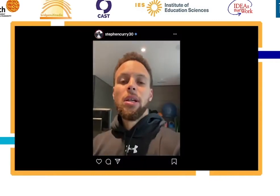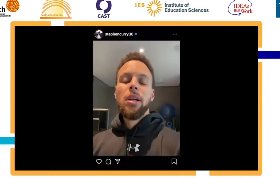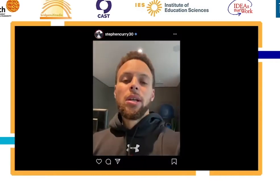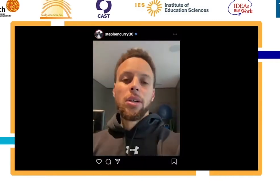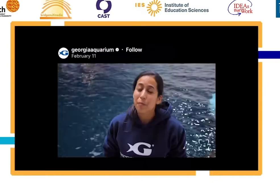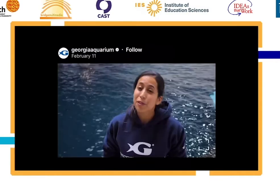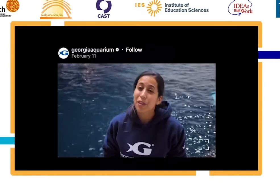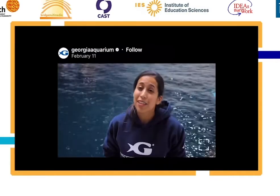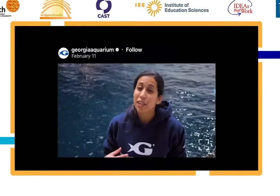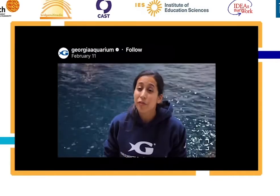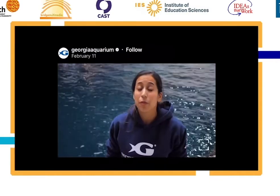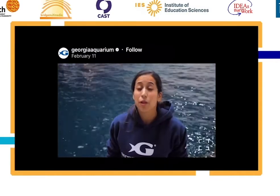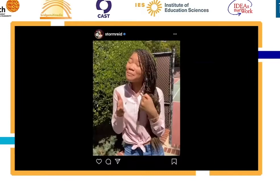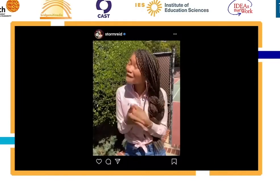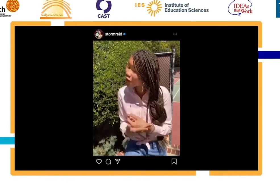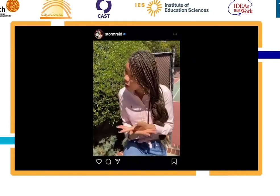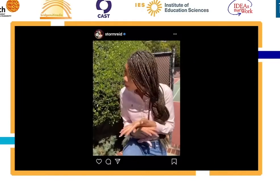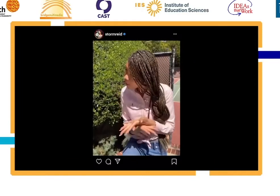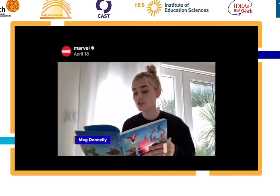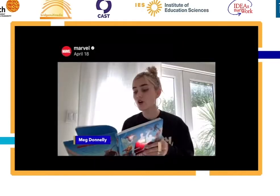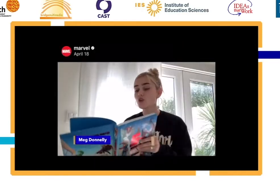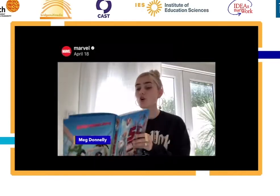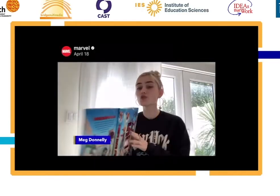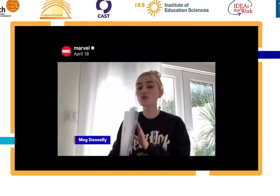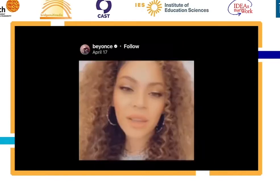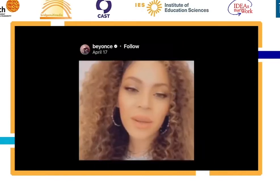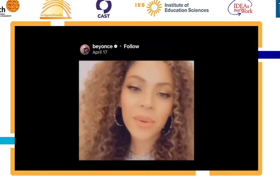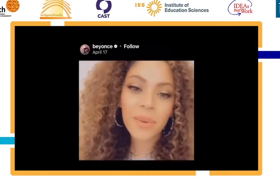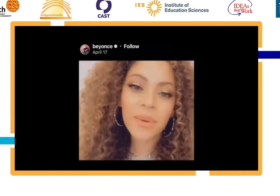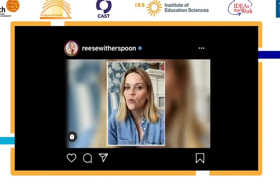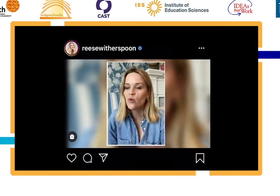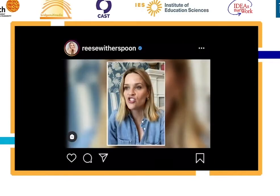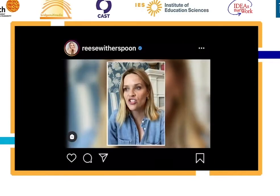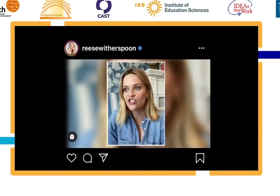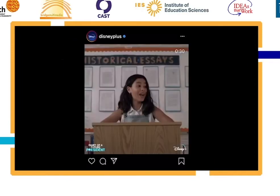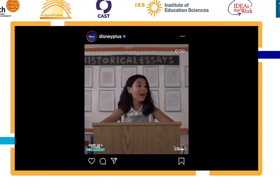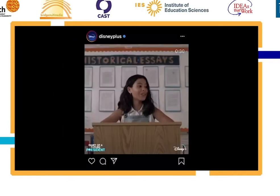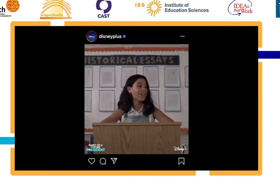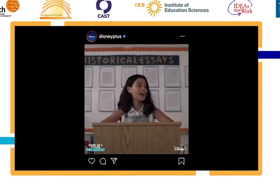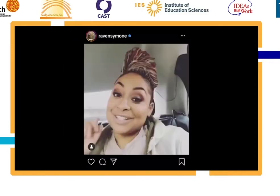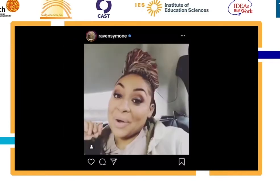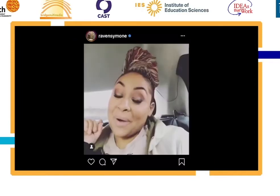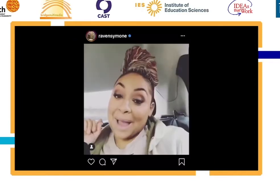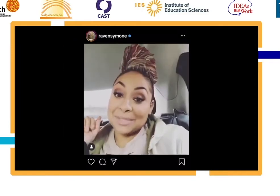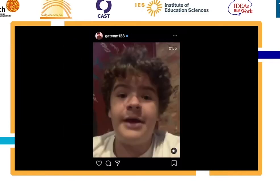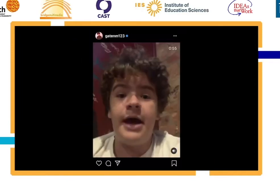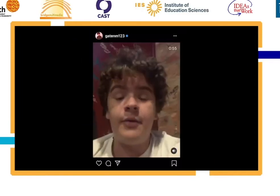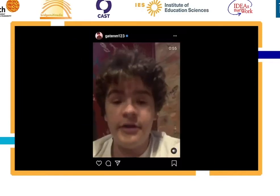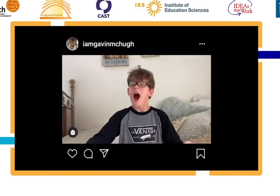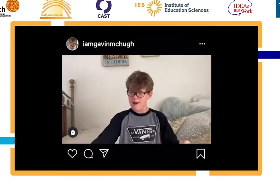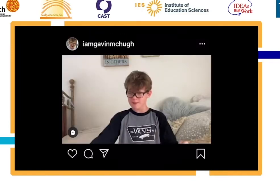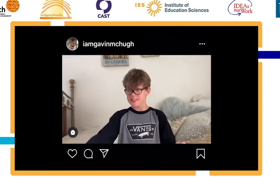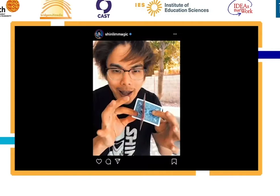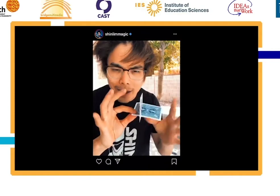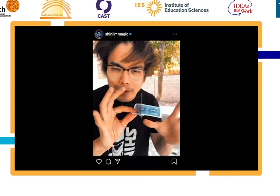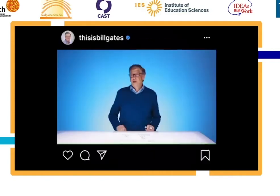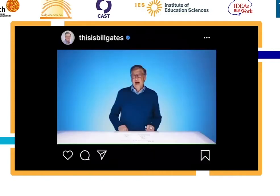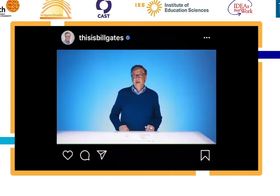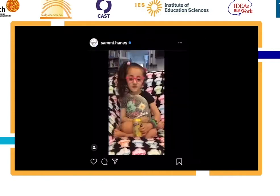you know. Blue guys, I'm female. It's called Ultra. Which teaches you. Hello. Oh, I'm doing. I want to thank you. I want to see. I'll say.